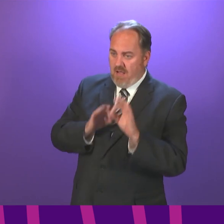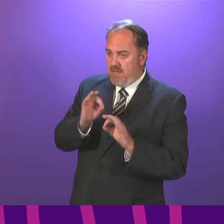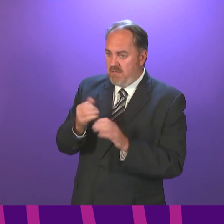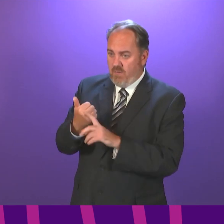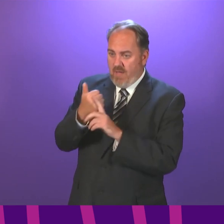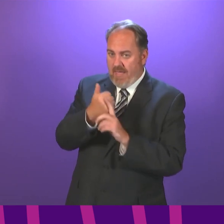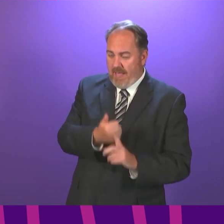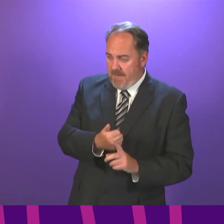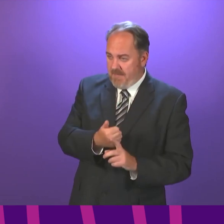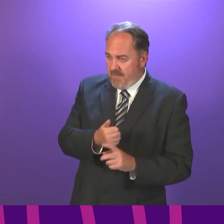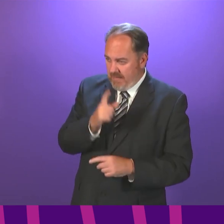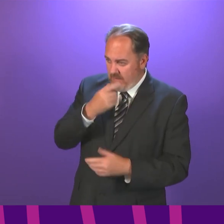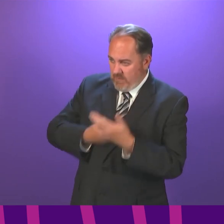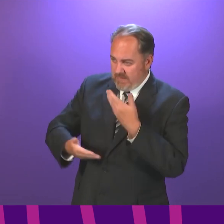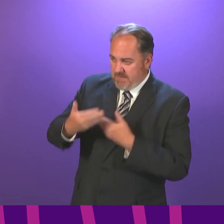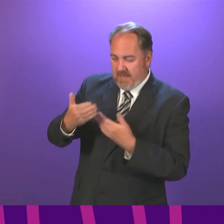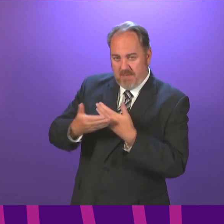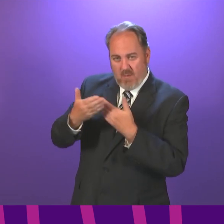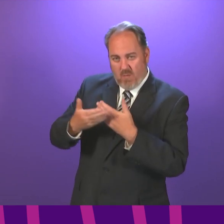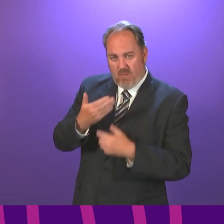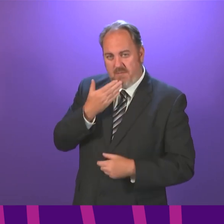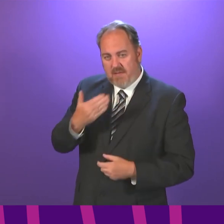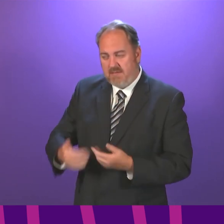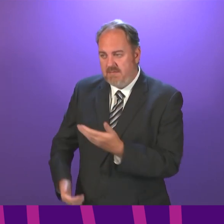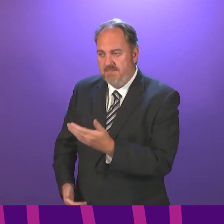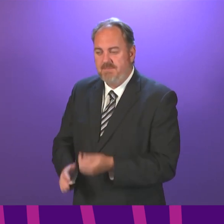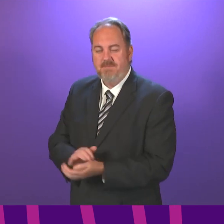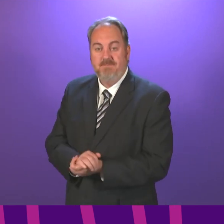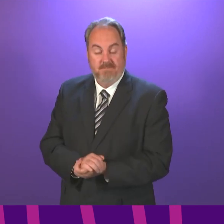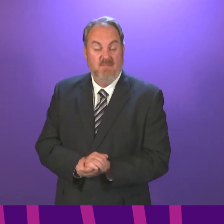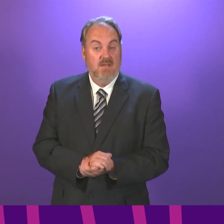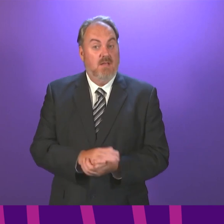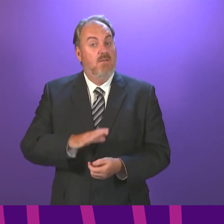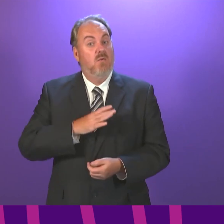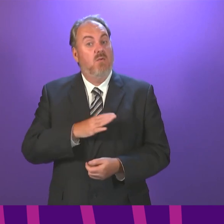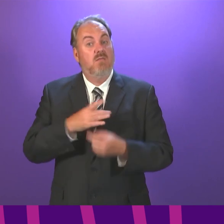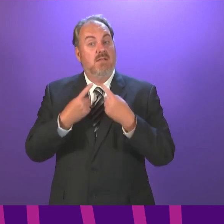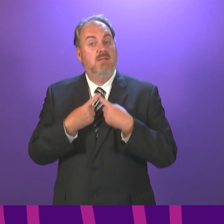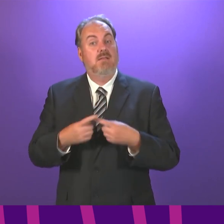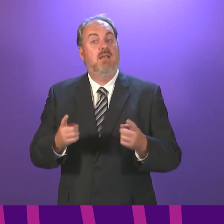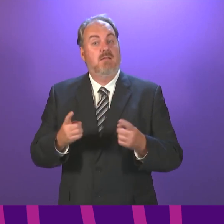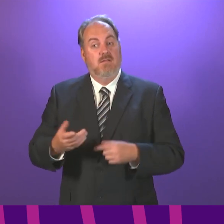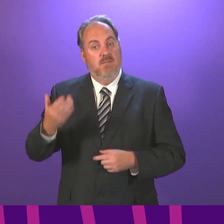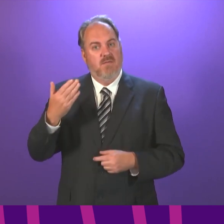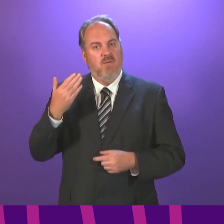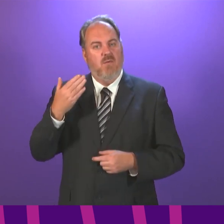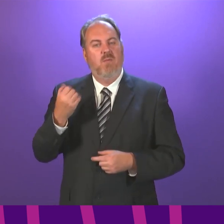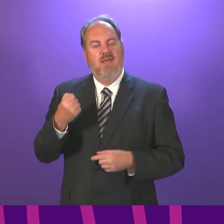require it? Dr Macmillan, As I indicated in my statement, we will be issuing guidance